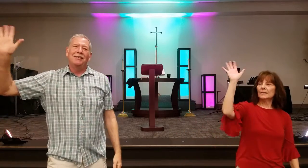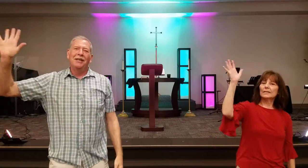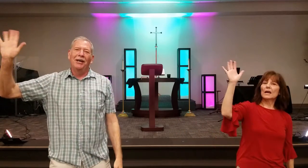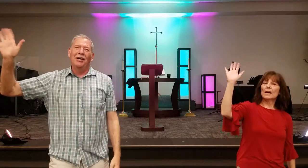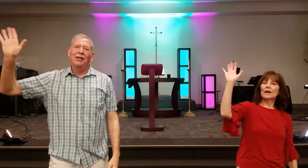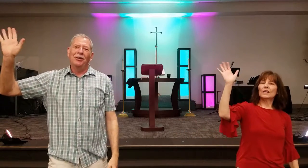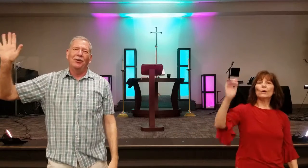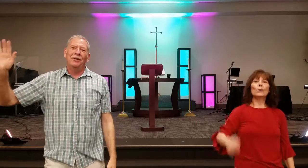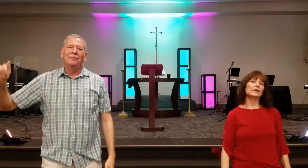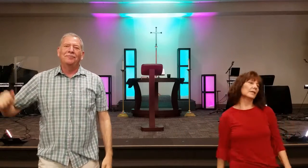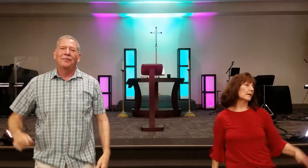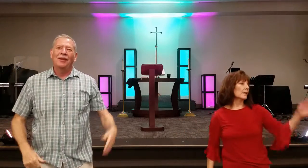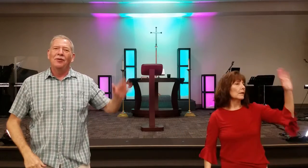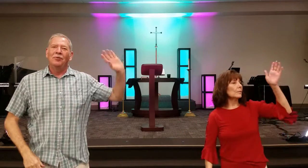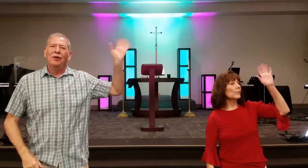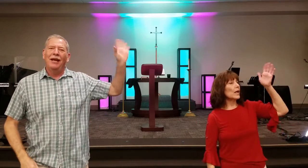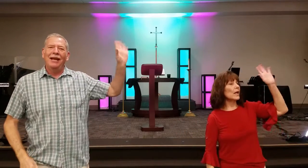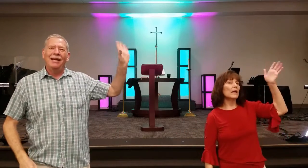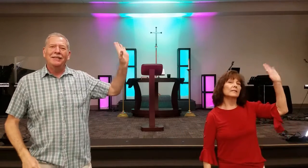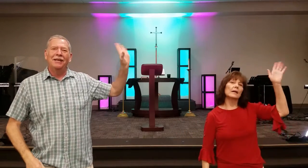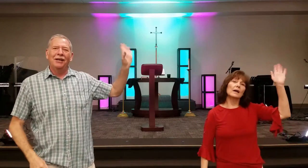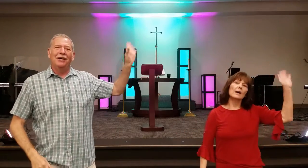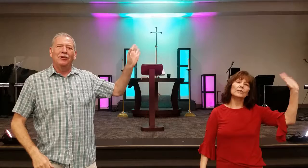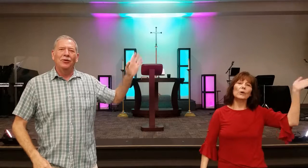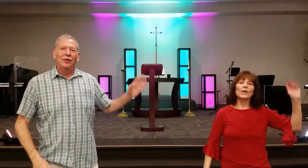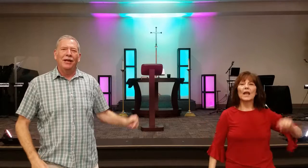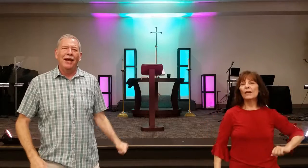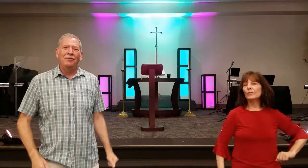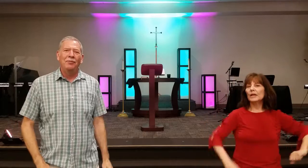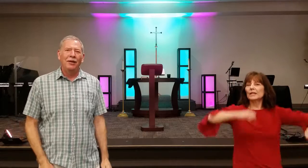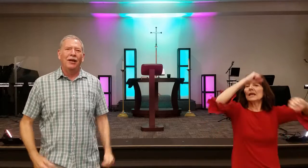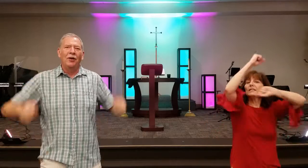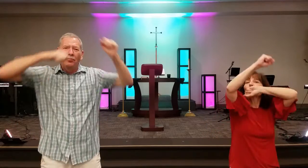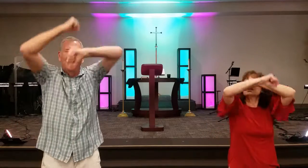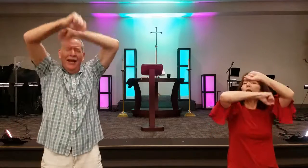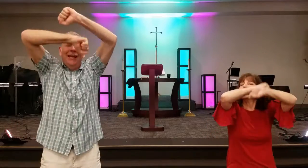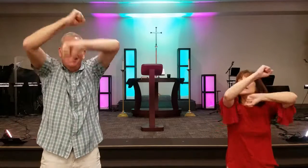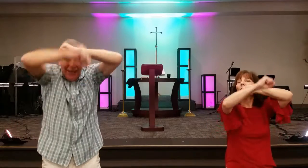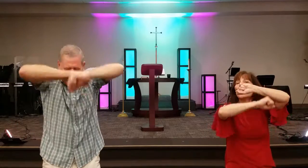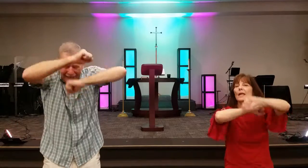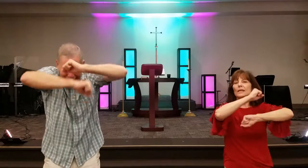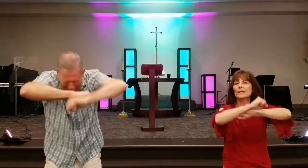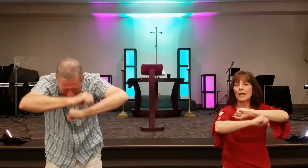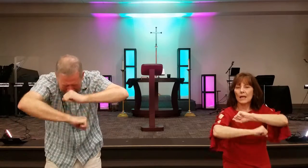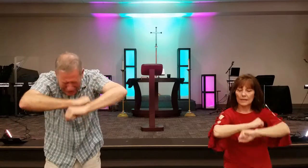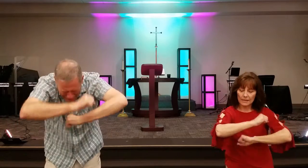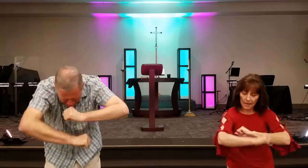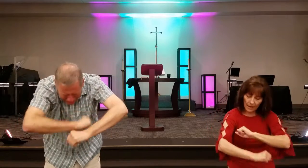praise the Lord, praise the Lord. Everybody let's praise